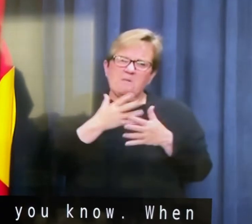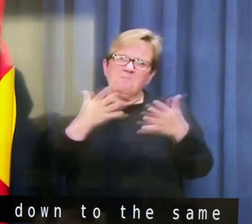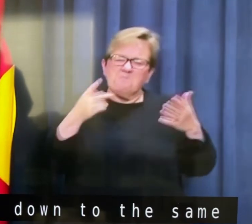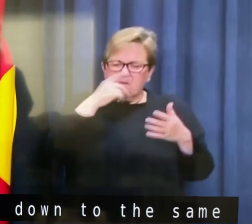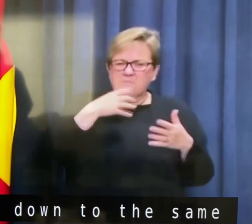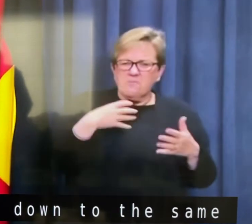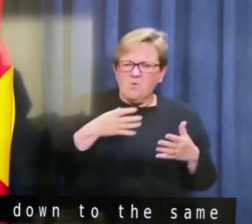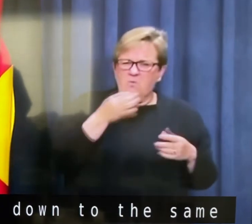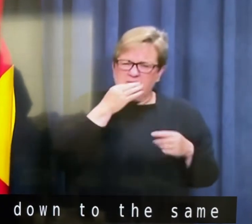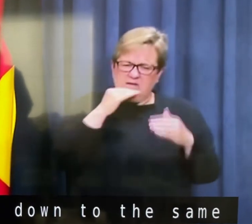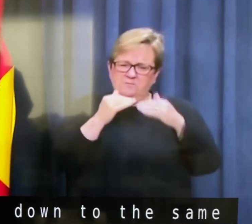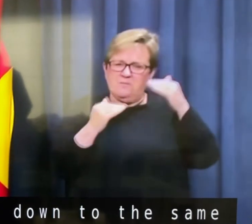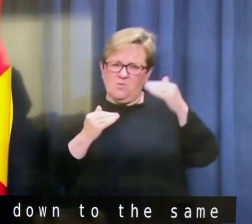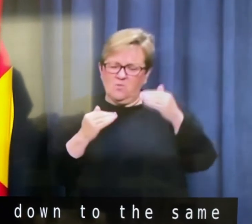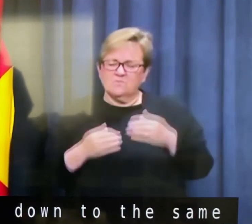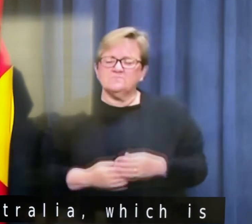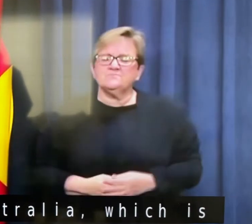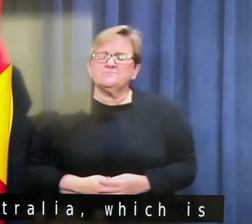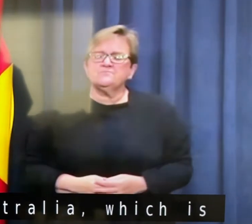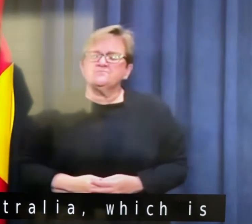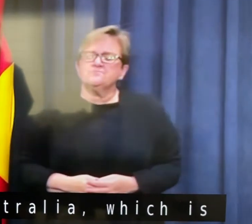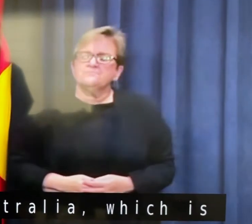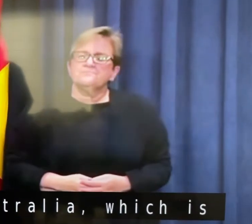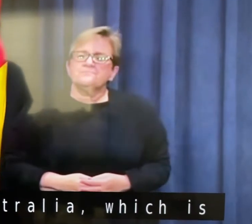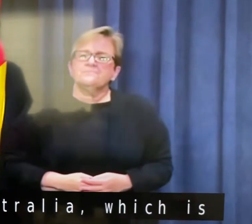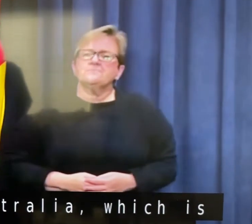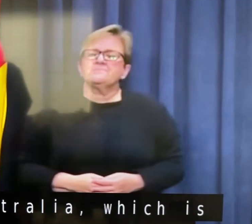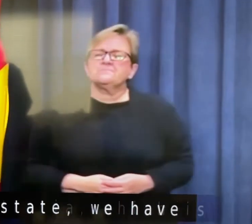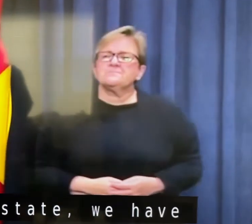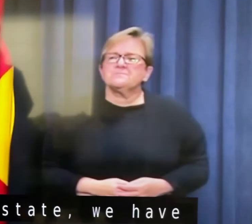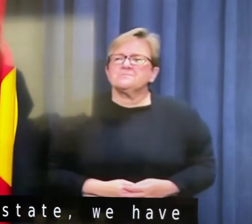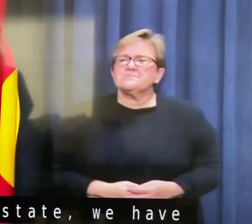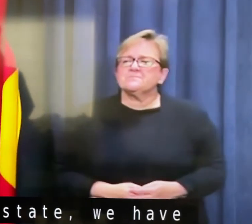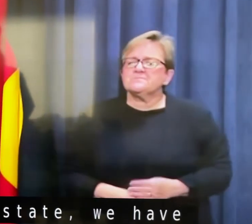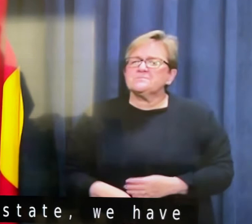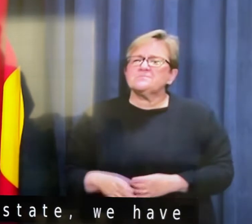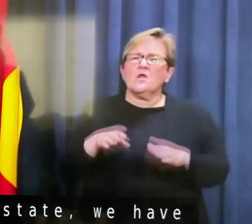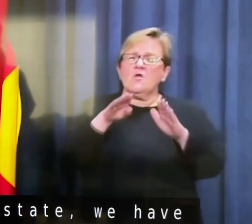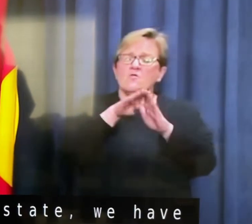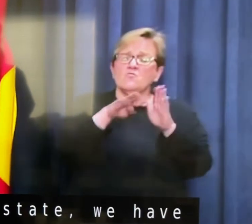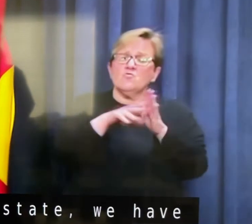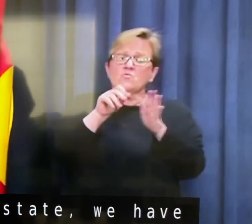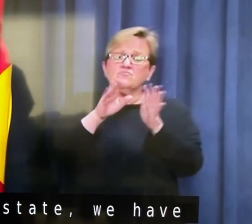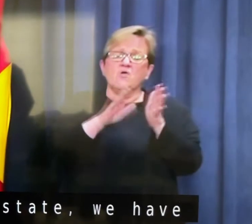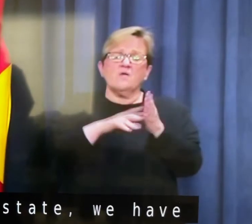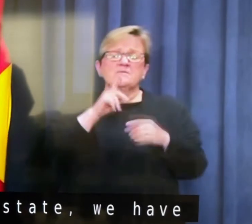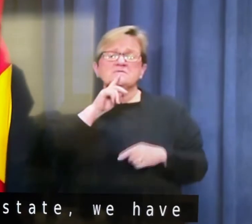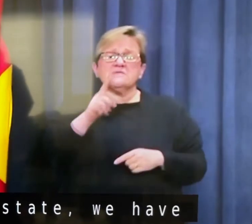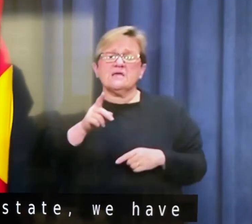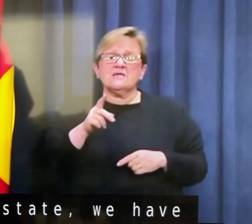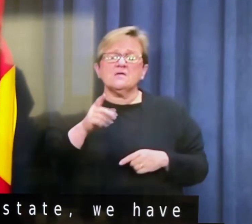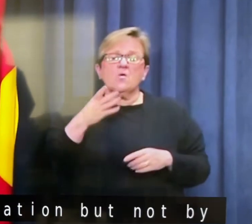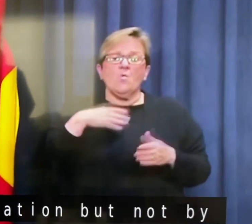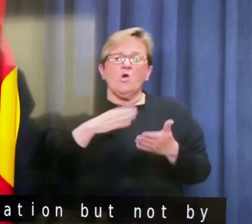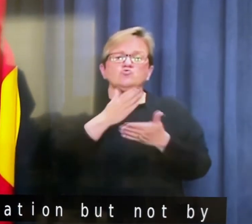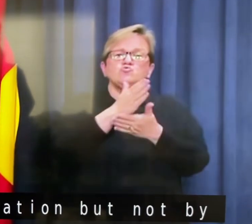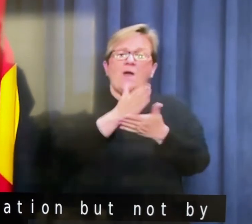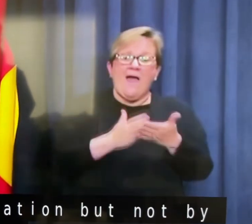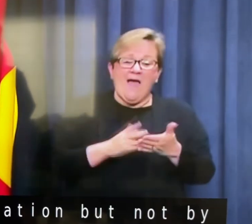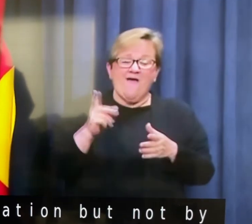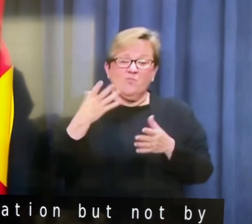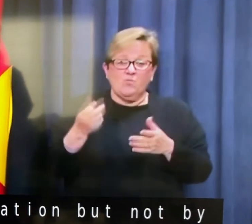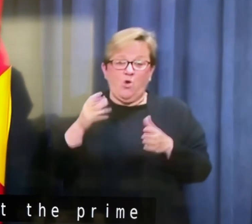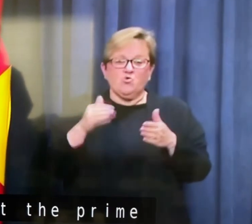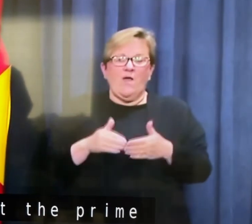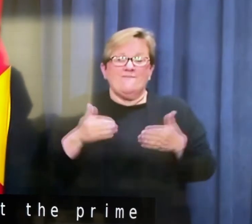population, but not by much. Um, so, uh, the, uh, the, the rule that the prime minister put forward was it would be a halving in the current